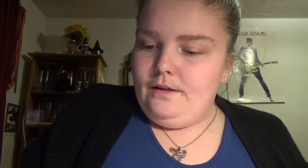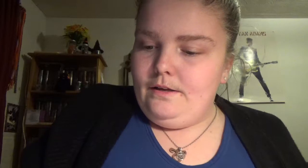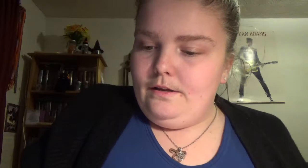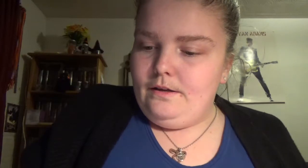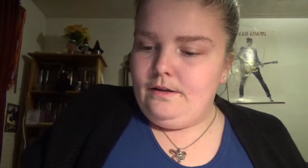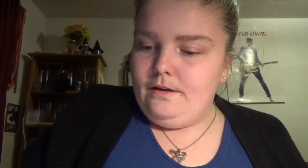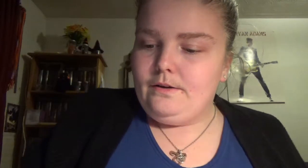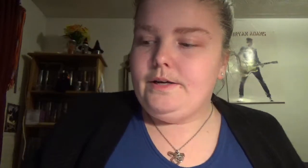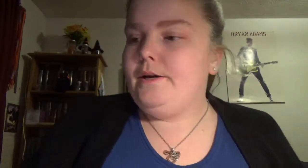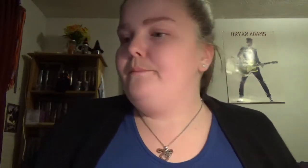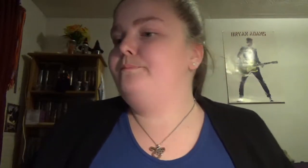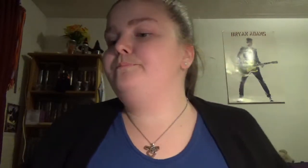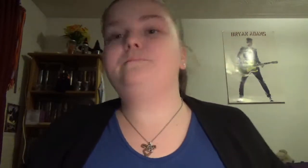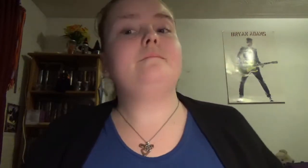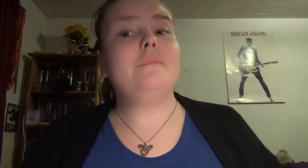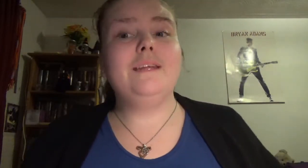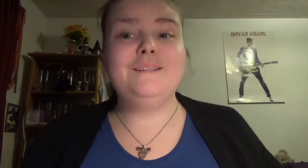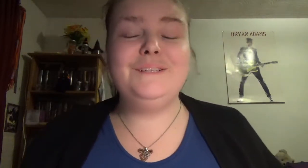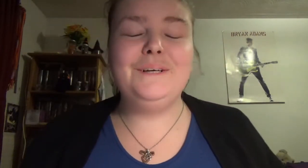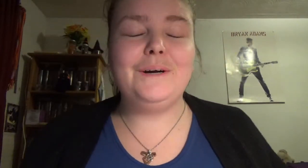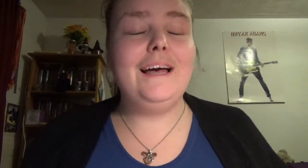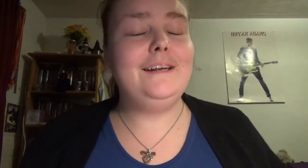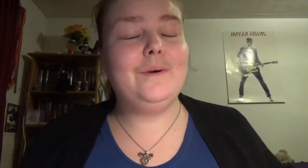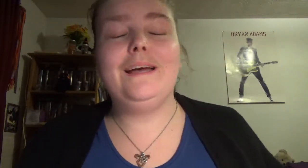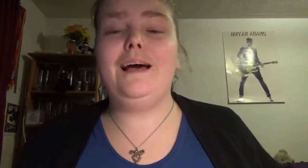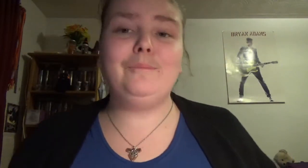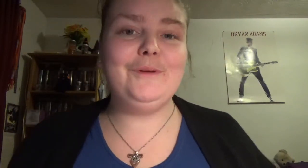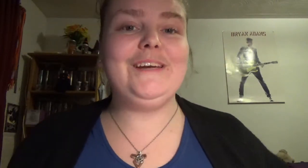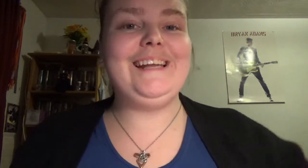okay so anyway happy readings